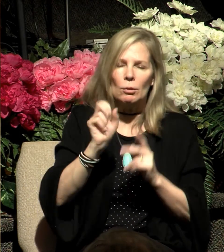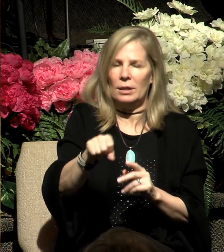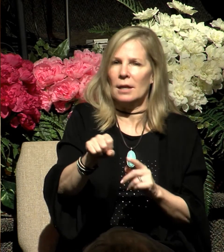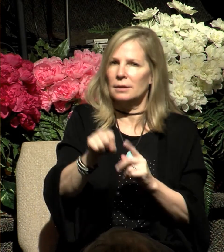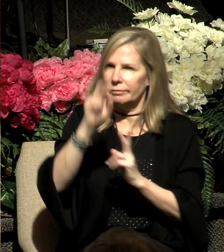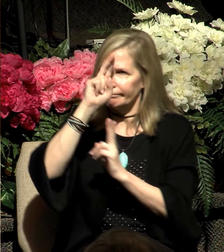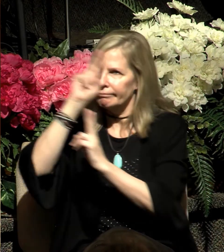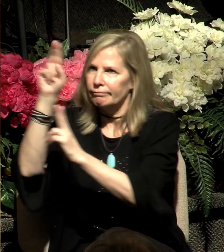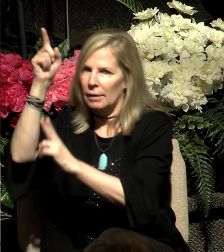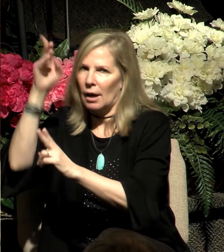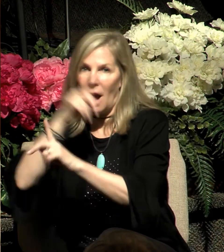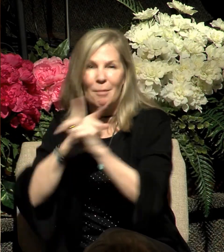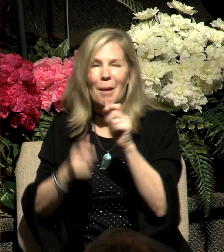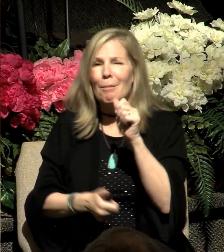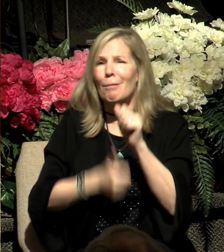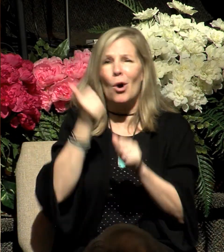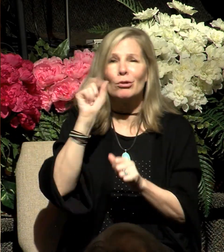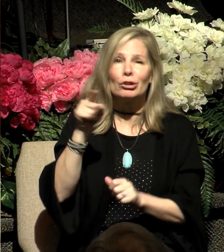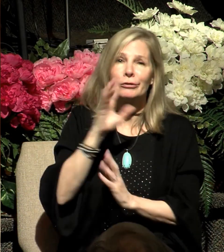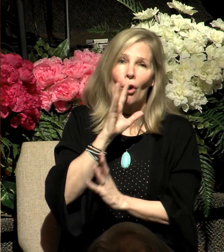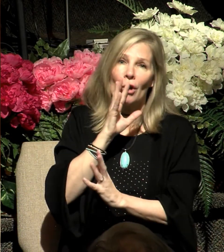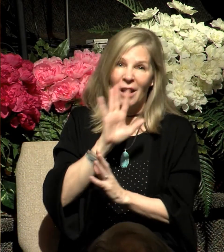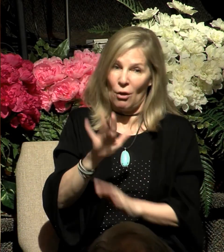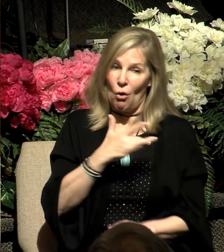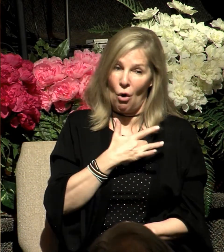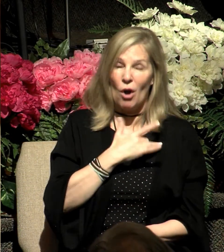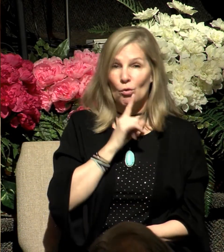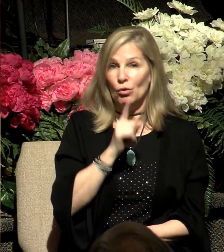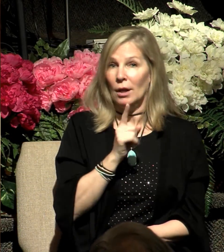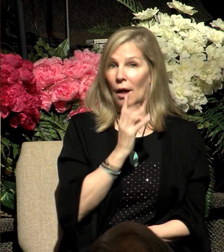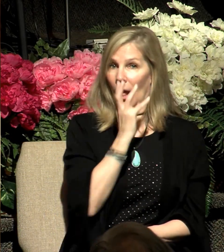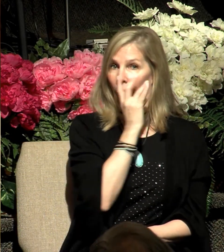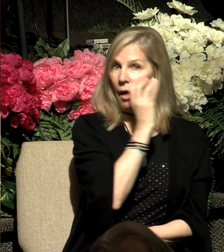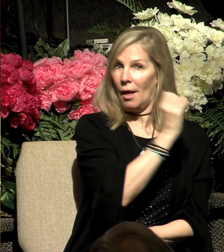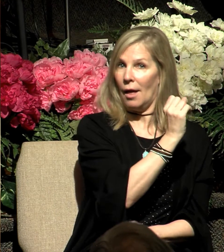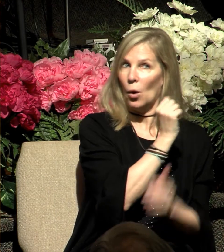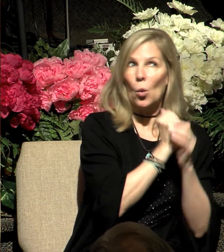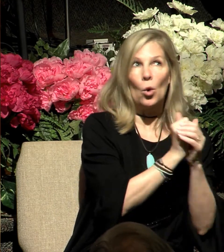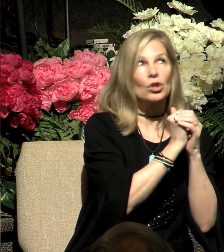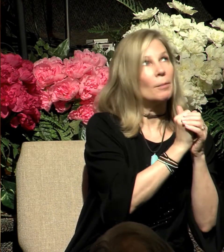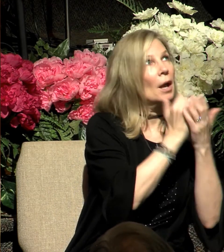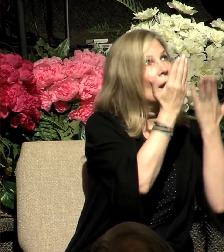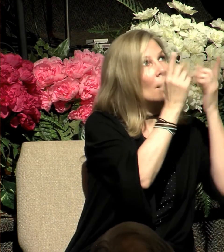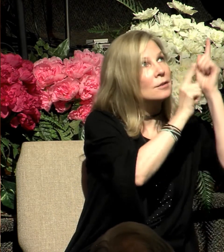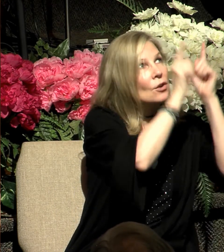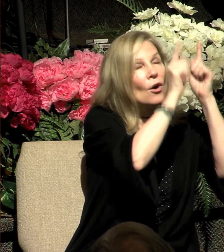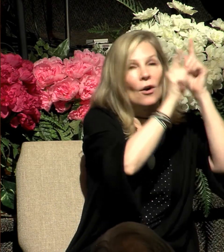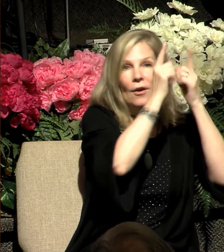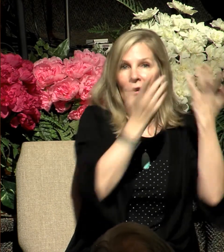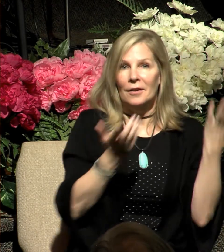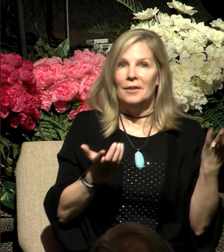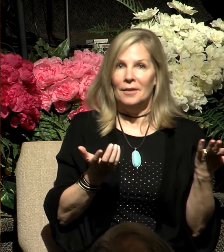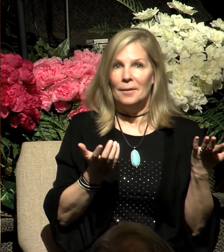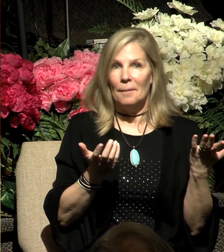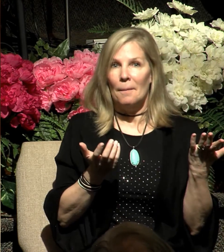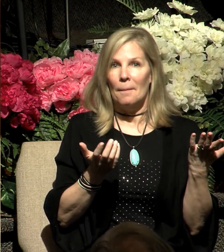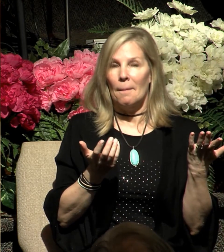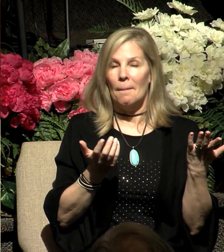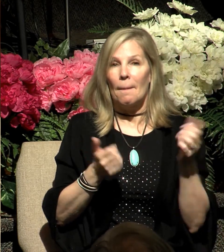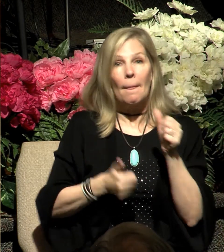only giving lip service to God because in their hearts, they really were worshiping heavenly bodies. See, most people have a